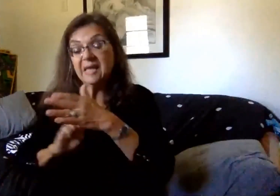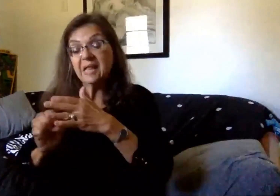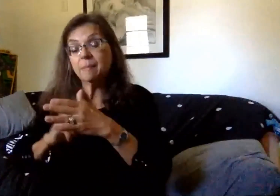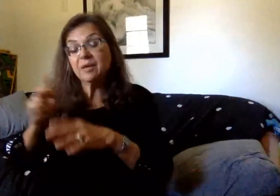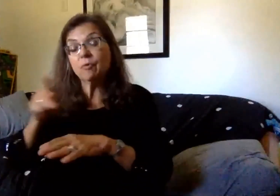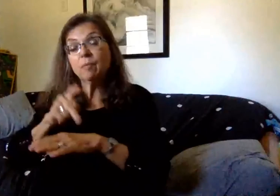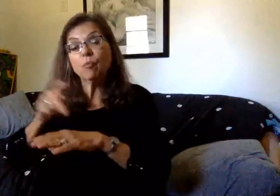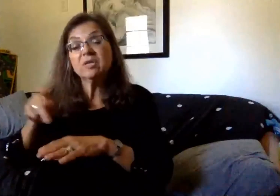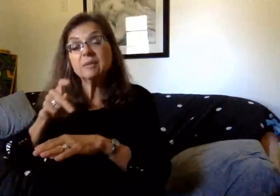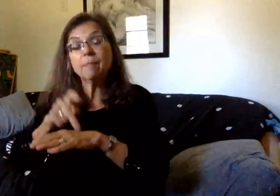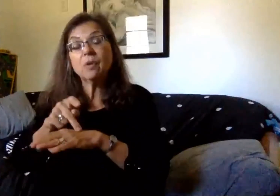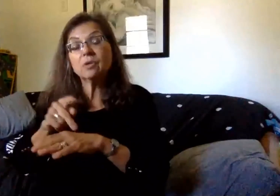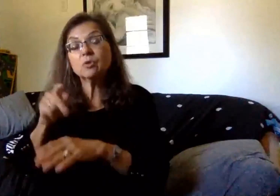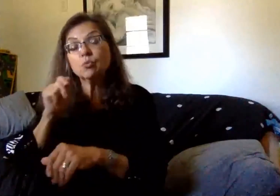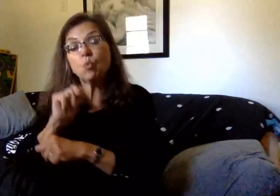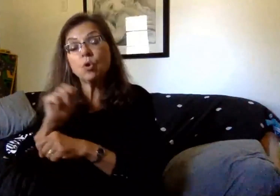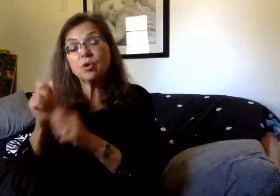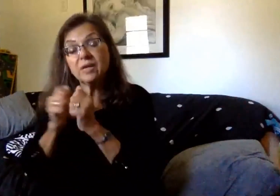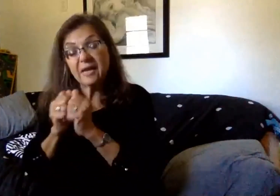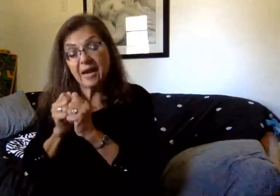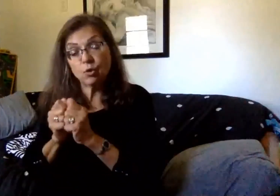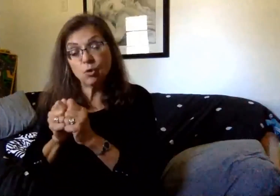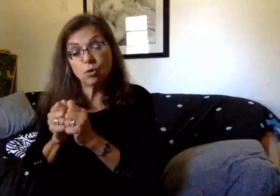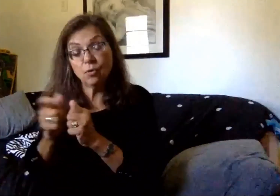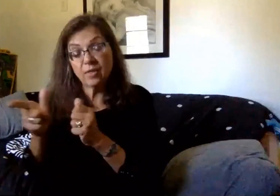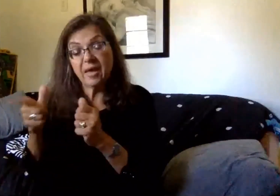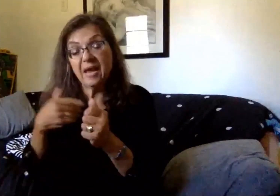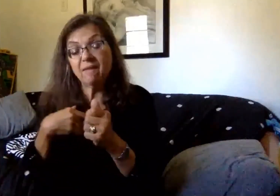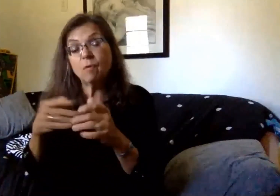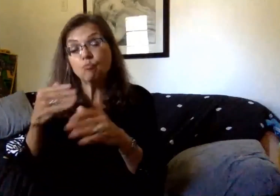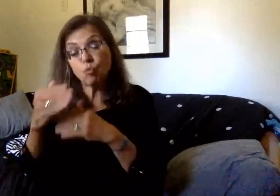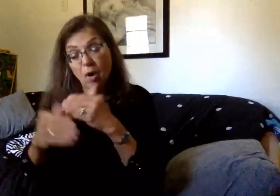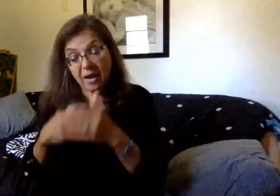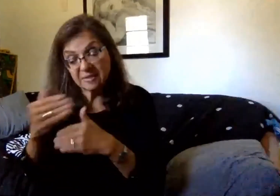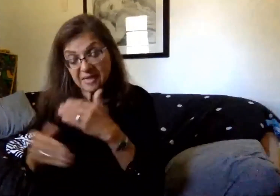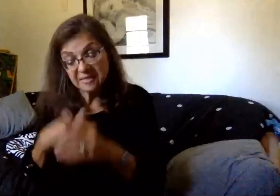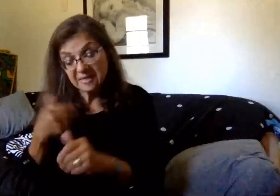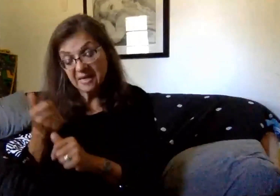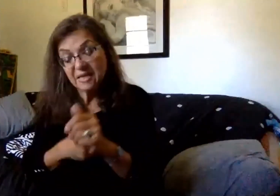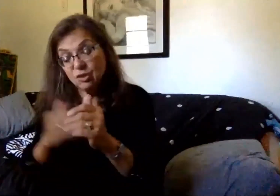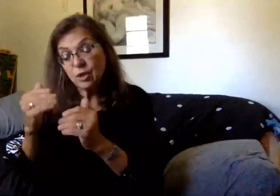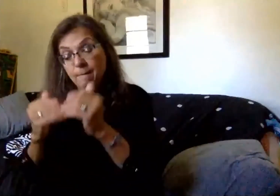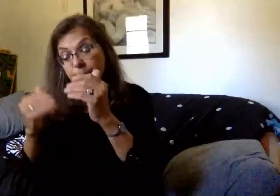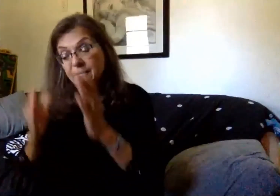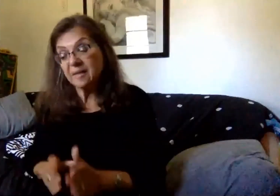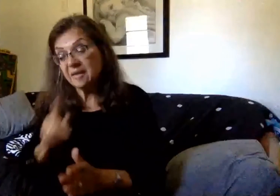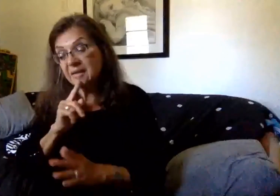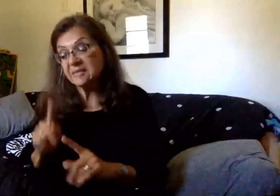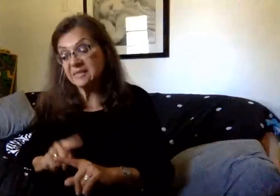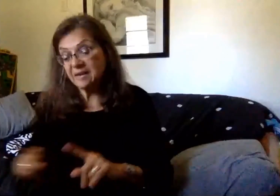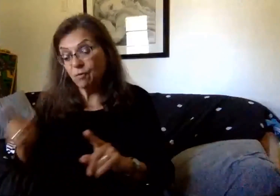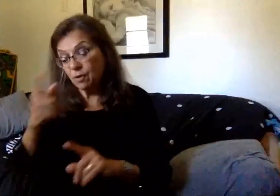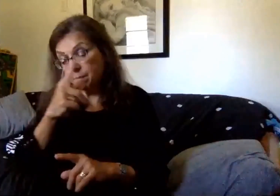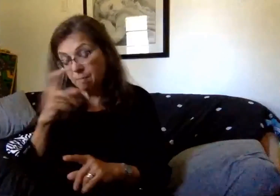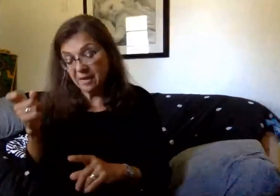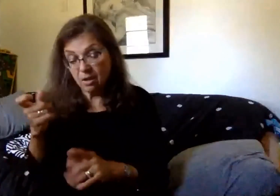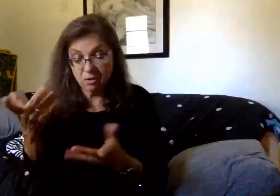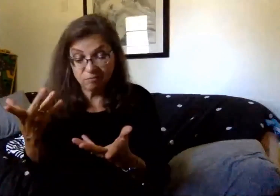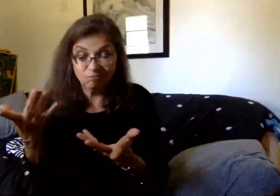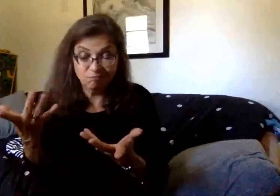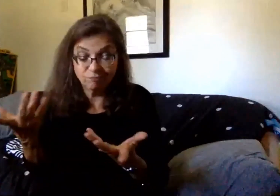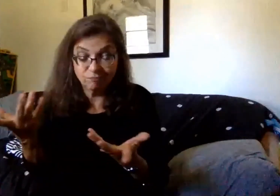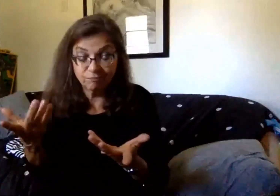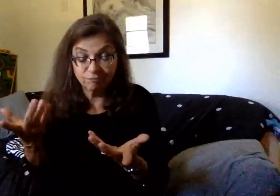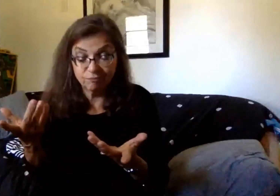working together to have a common process. And really, each building is a little bit different because of the layout of the buildings. But probably